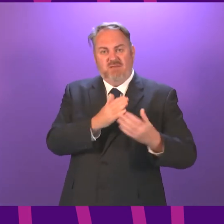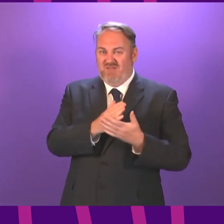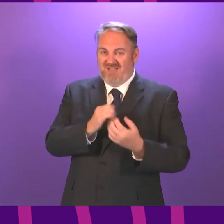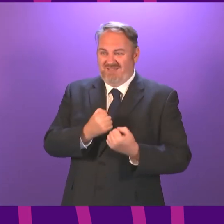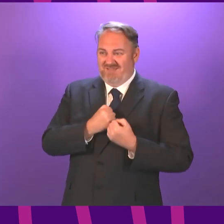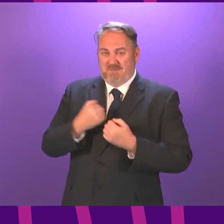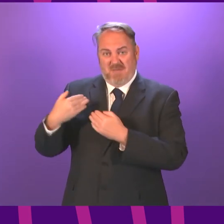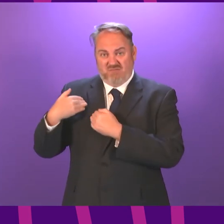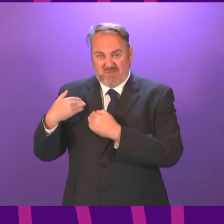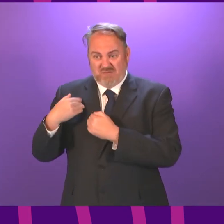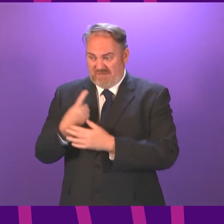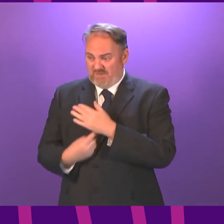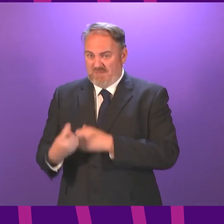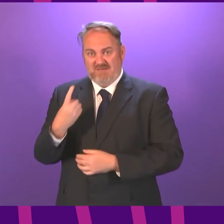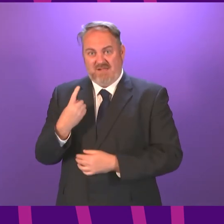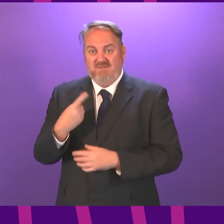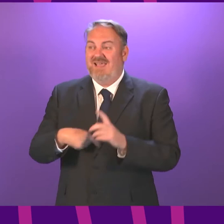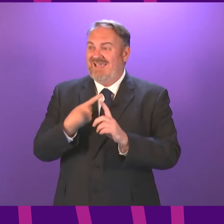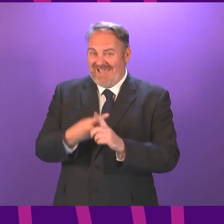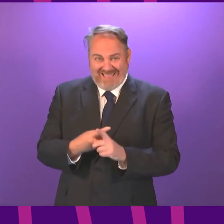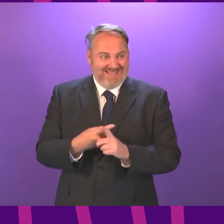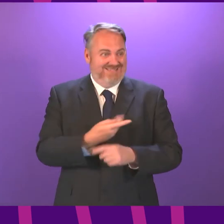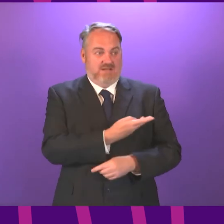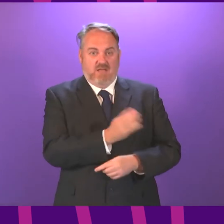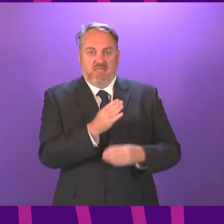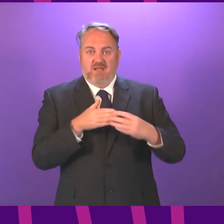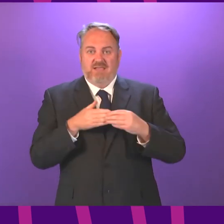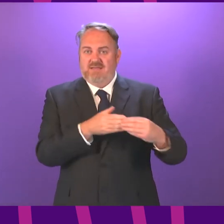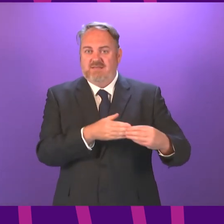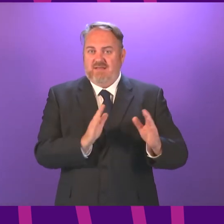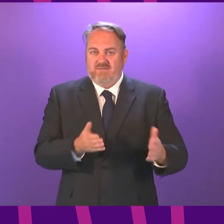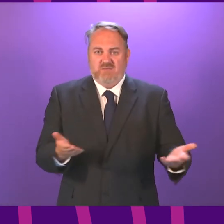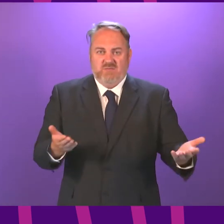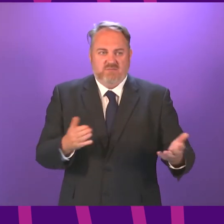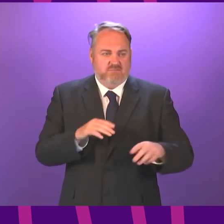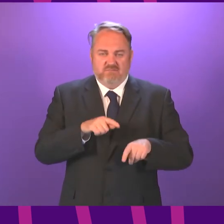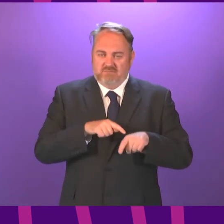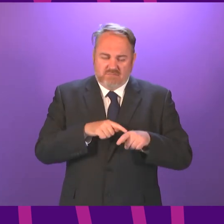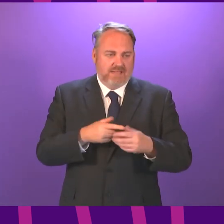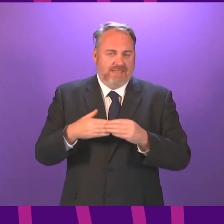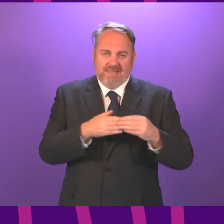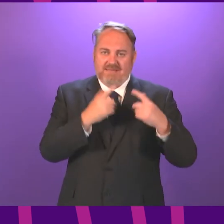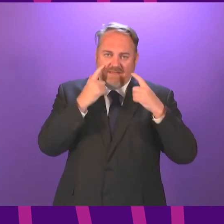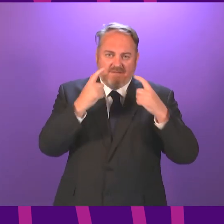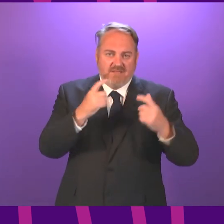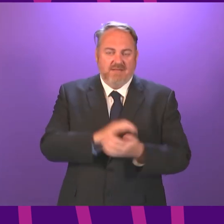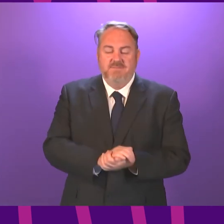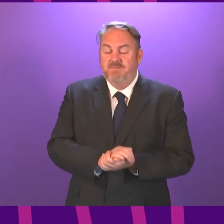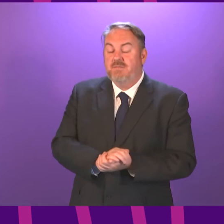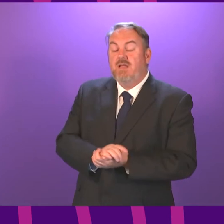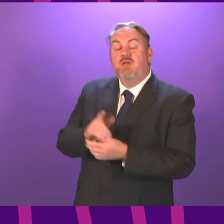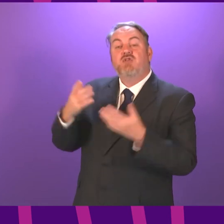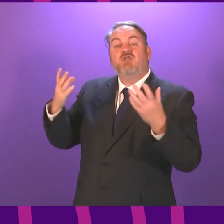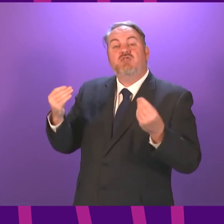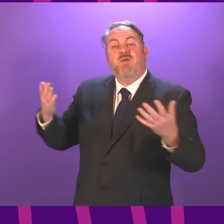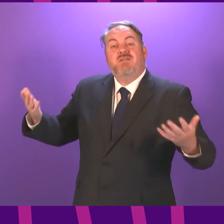all leaders, not just those of us in government. In relation to Softplay, the clinical advice that the government has had is